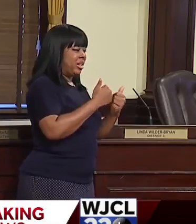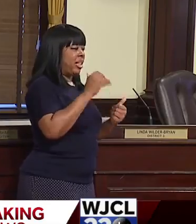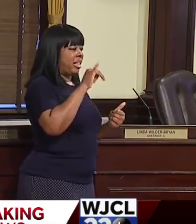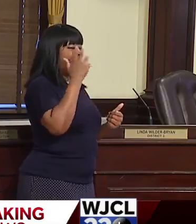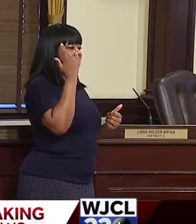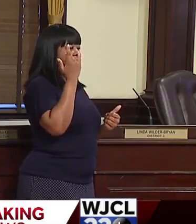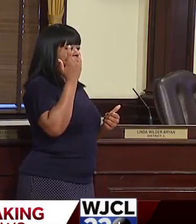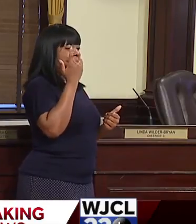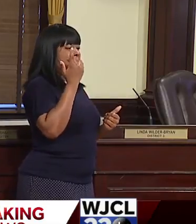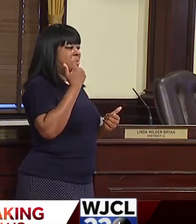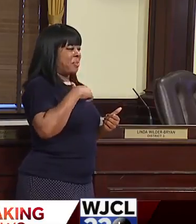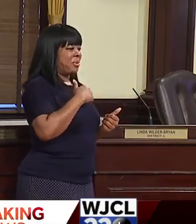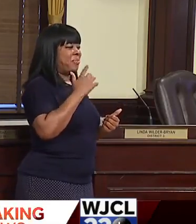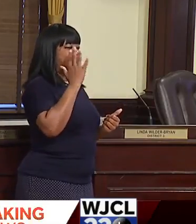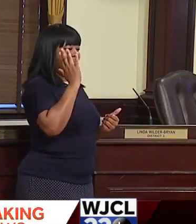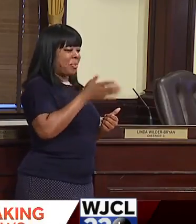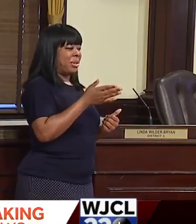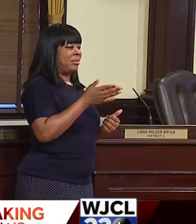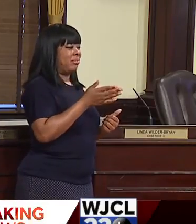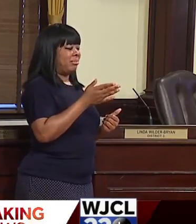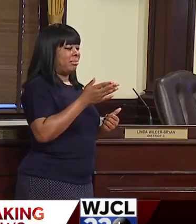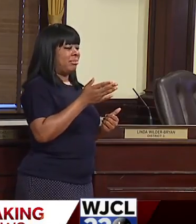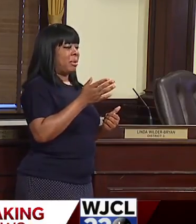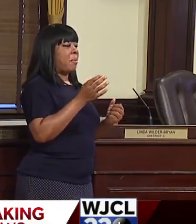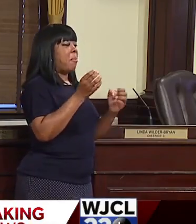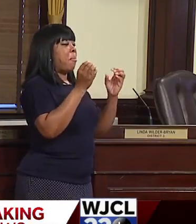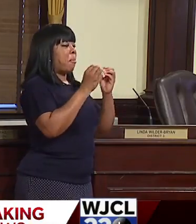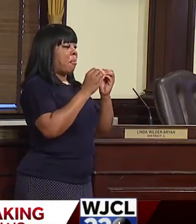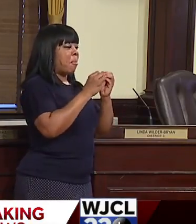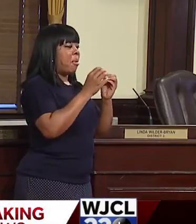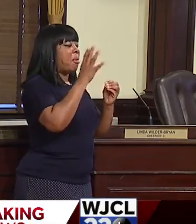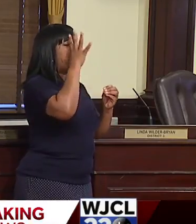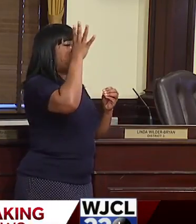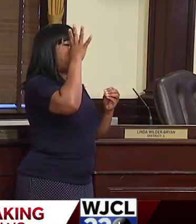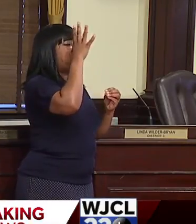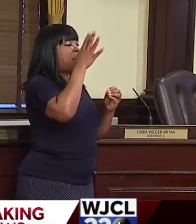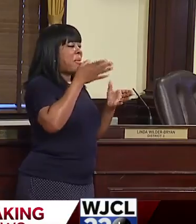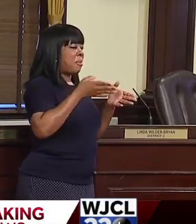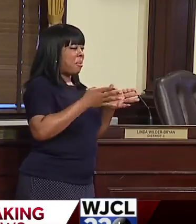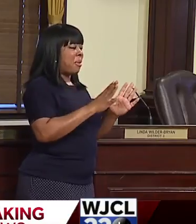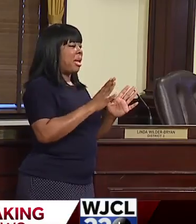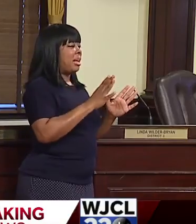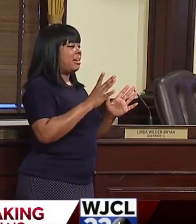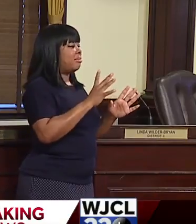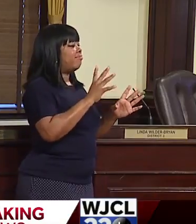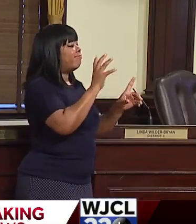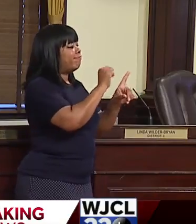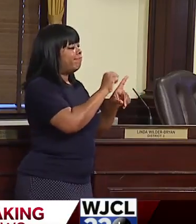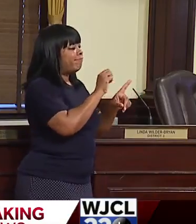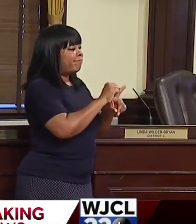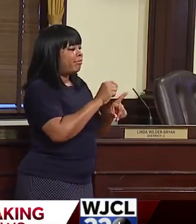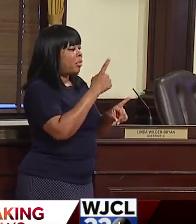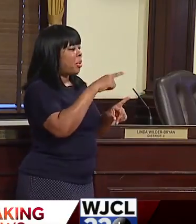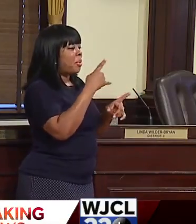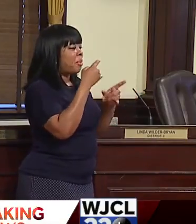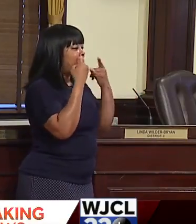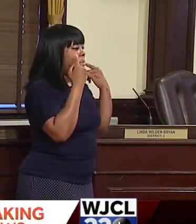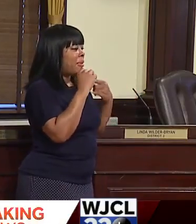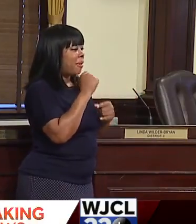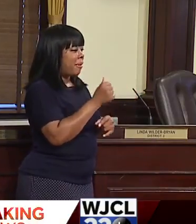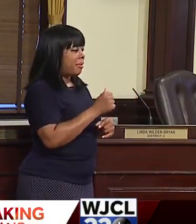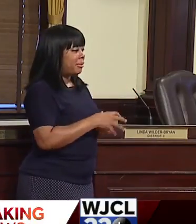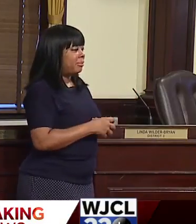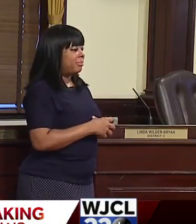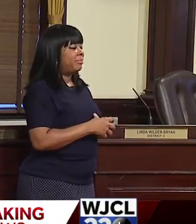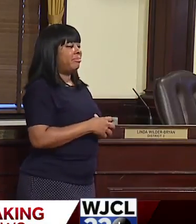going to go to, um, some more creative ways. Um, people who are not wearing Savannah police